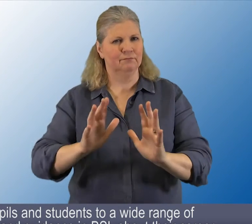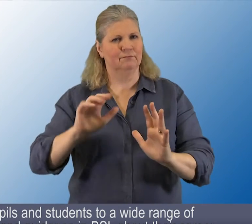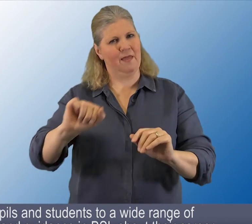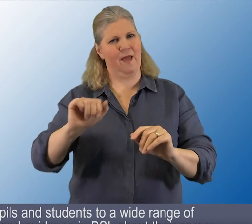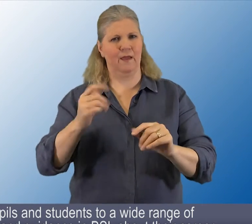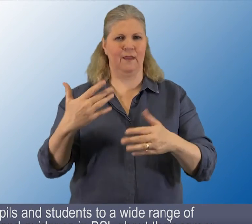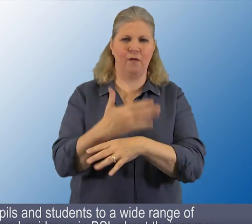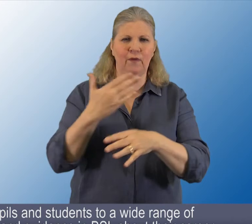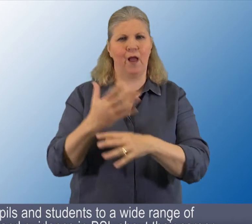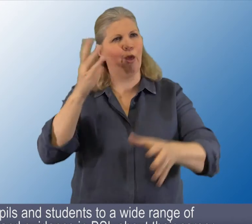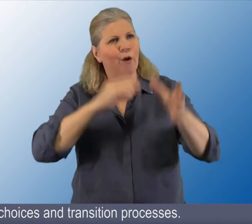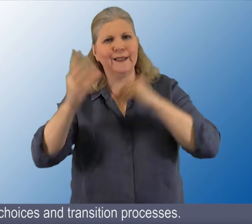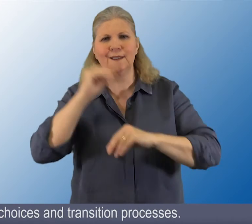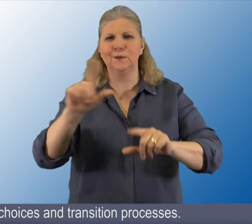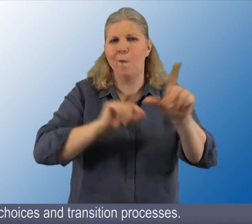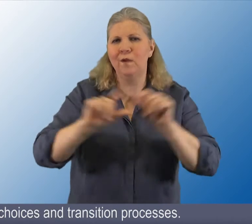and learning choices and transition processes.